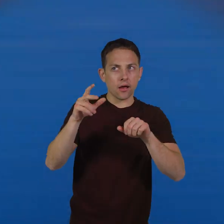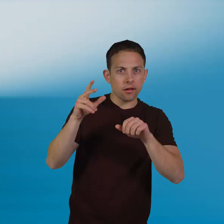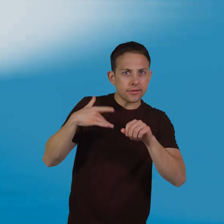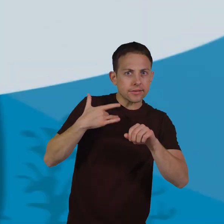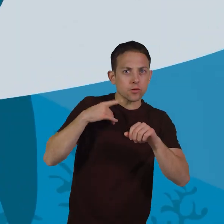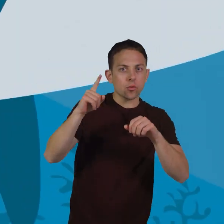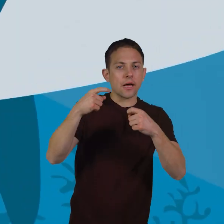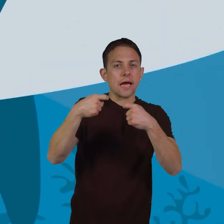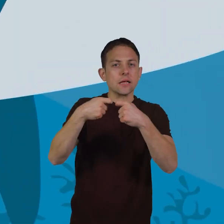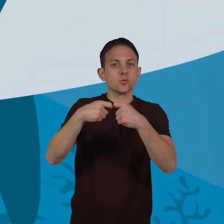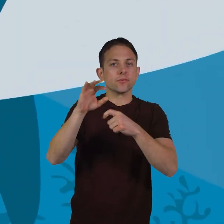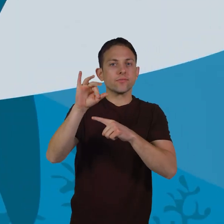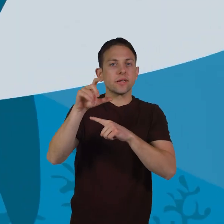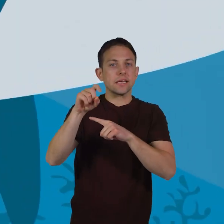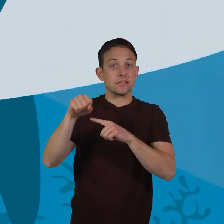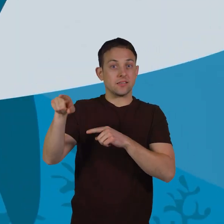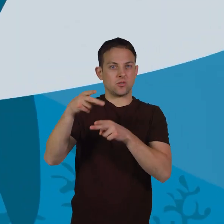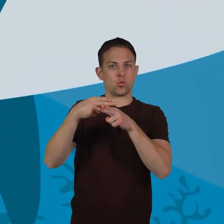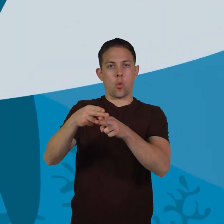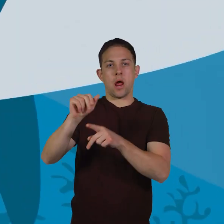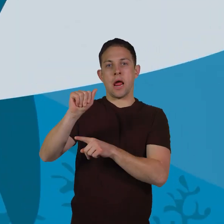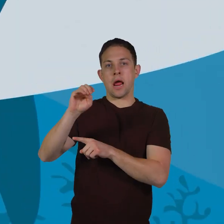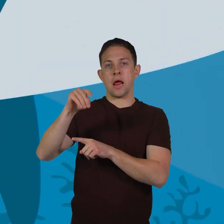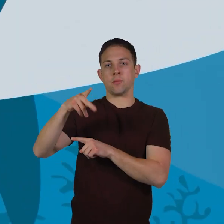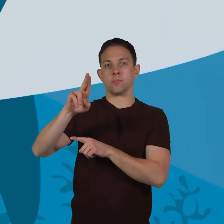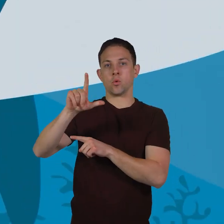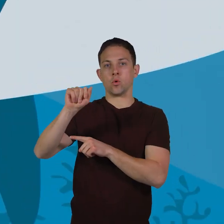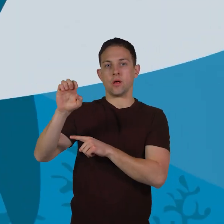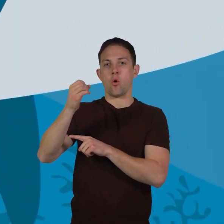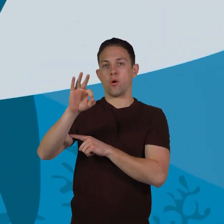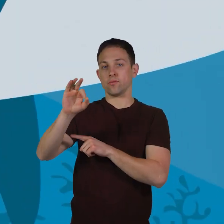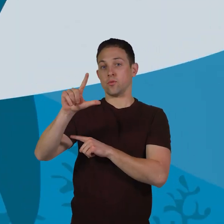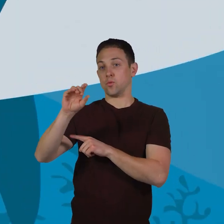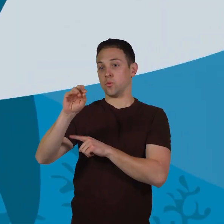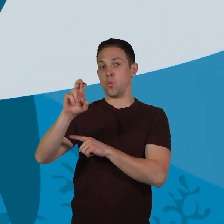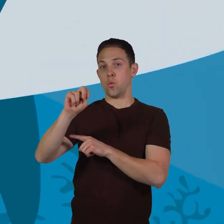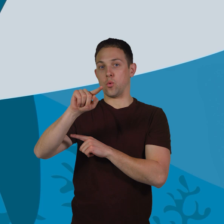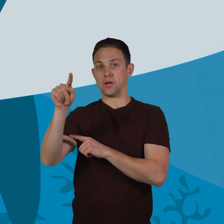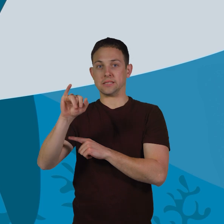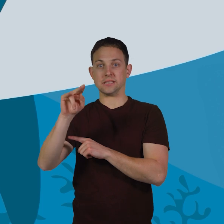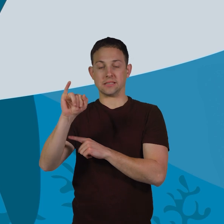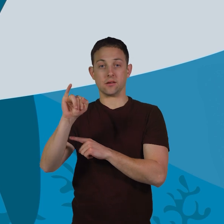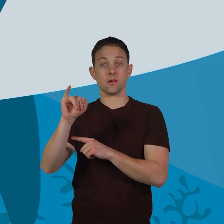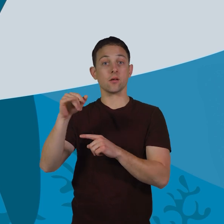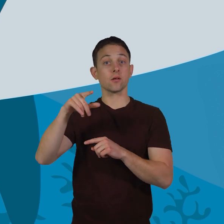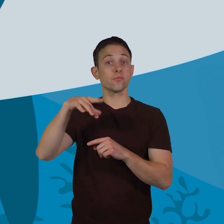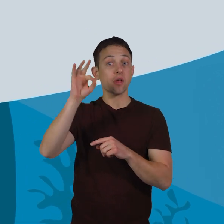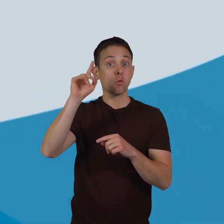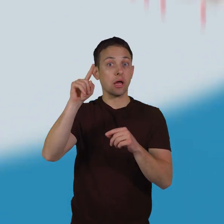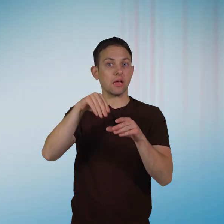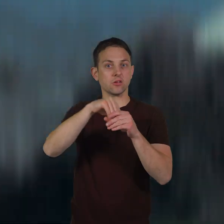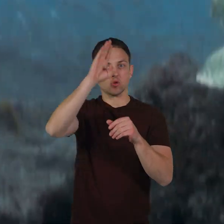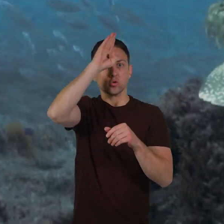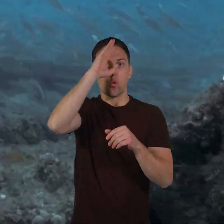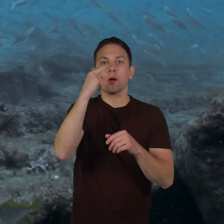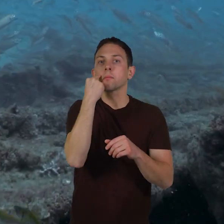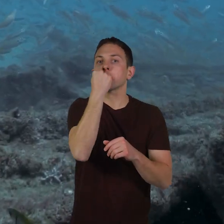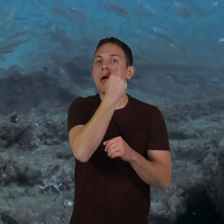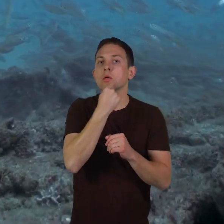They are called ampoula of Lorenzini, and are found on a shark's snout. During the final